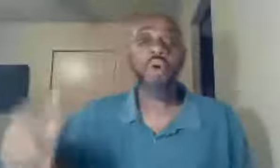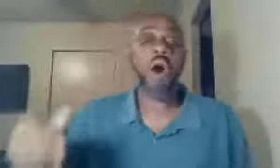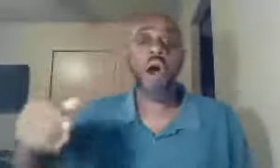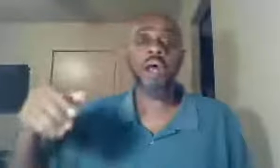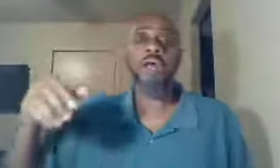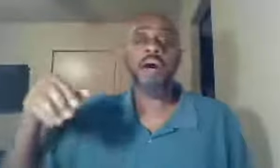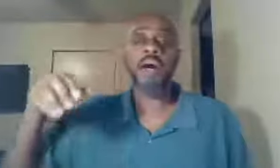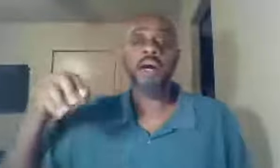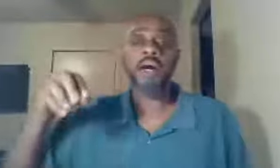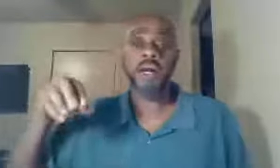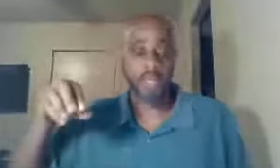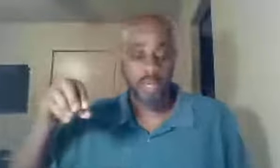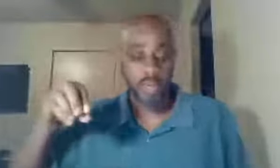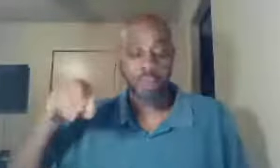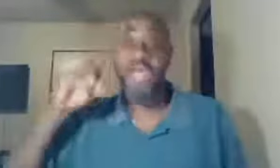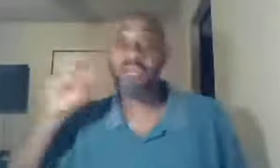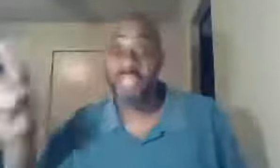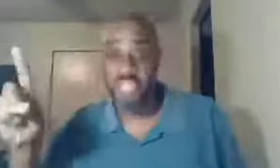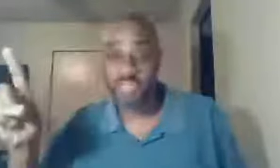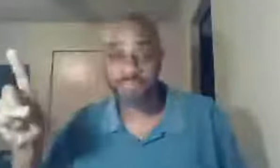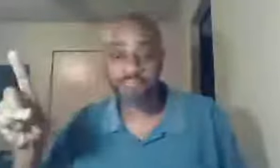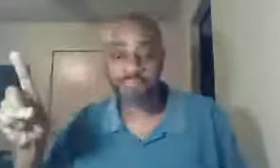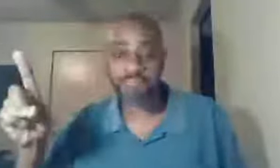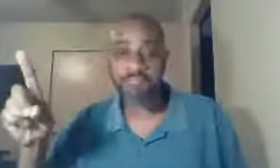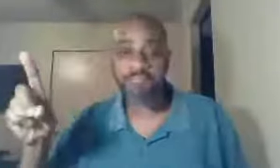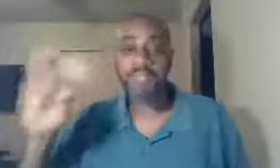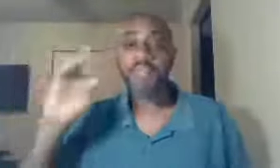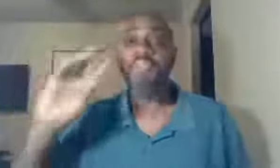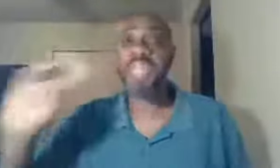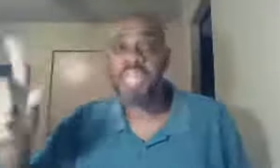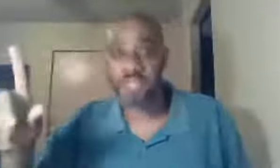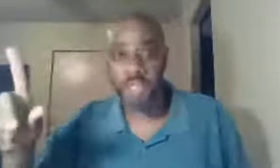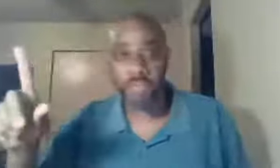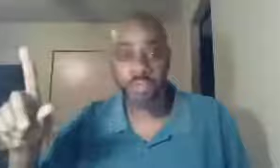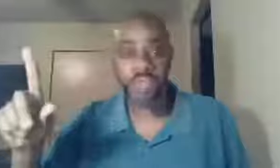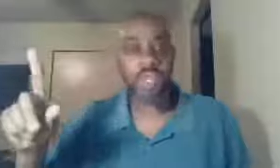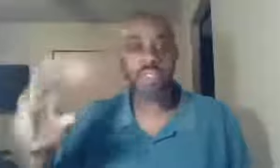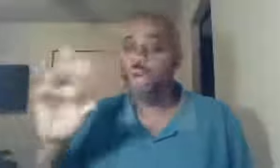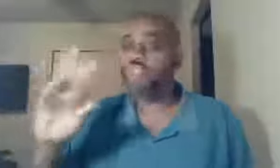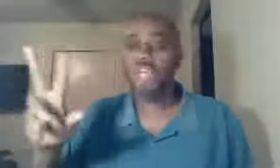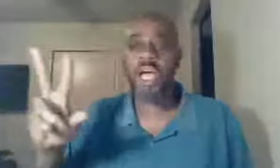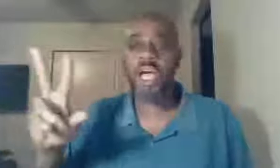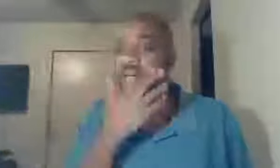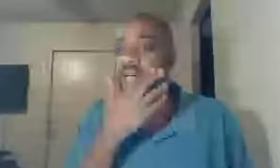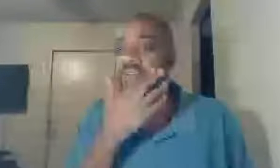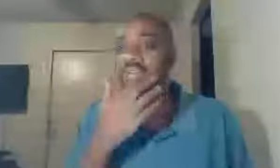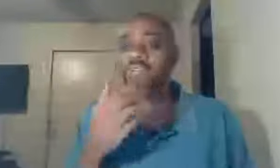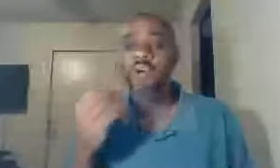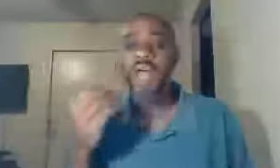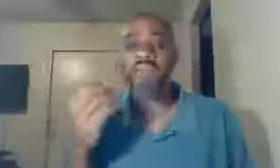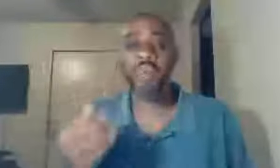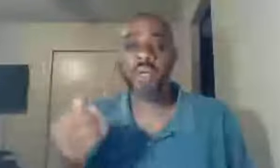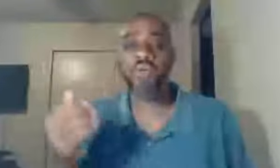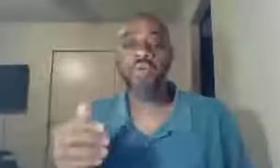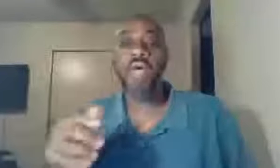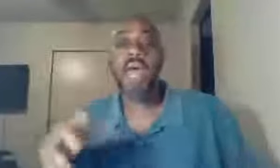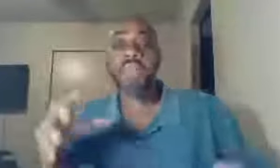are perishing, these people, so don't judge yourself, as one who has